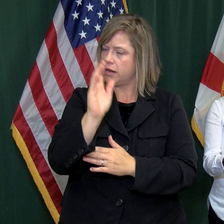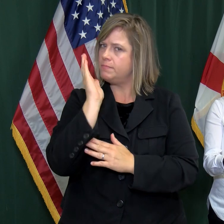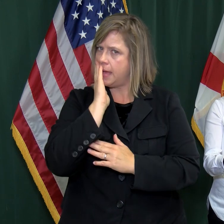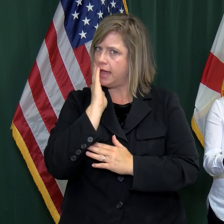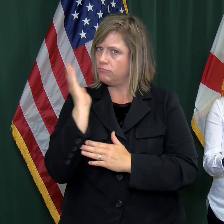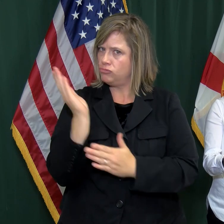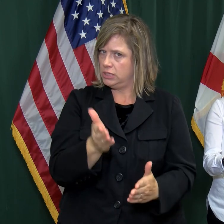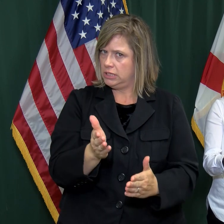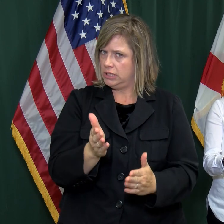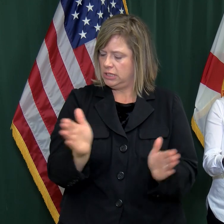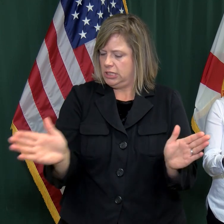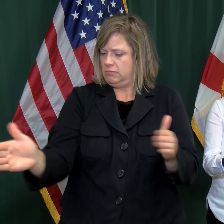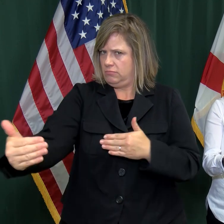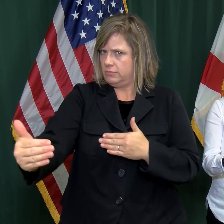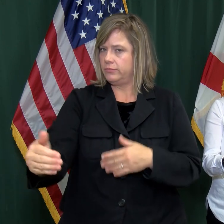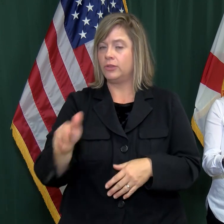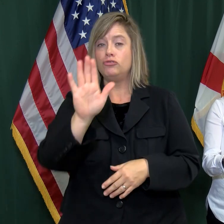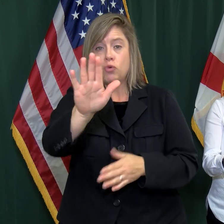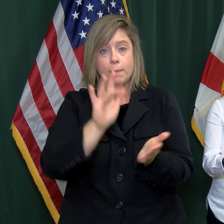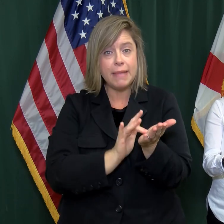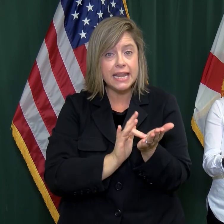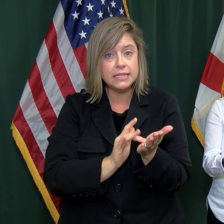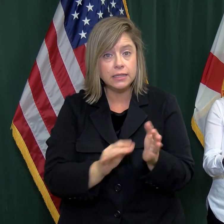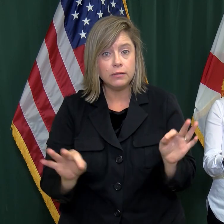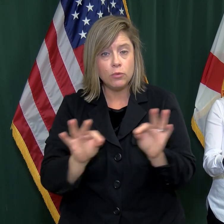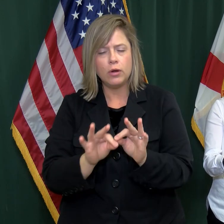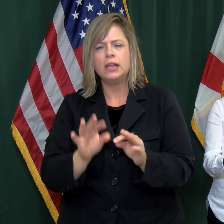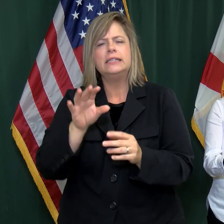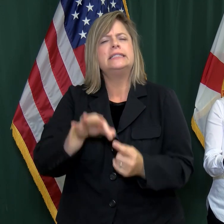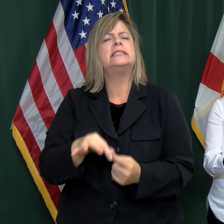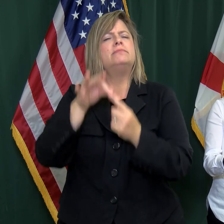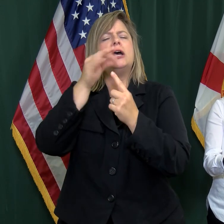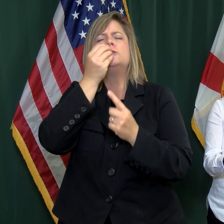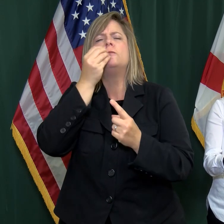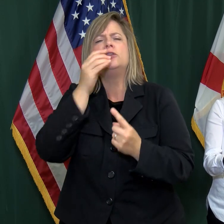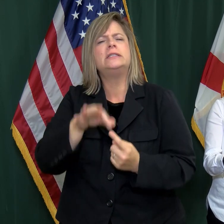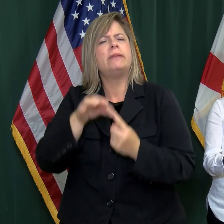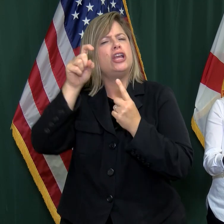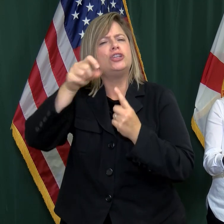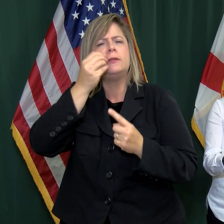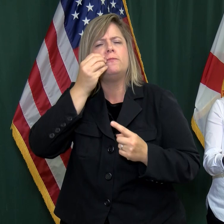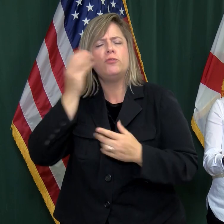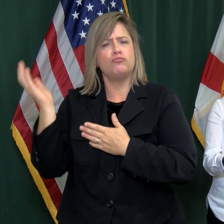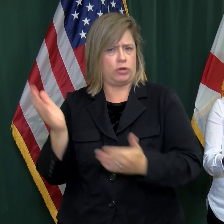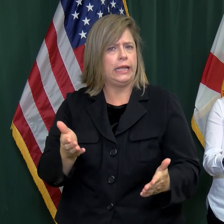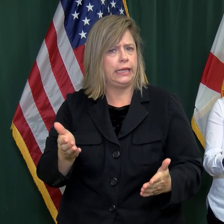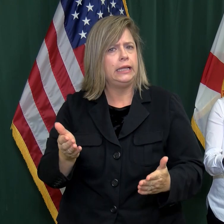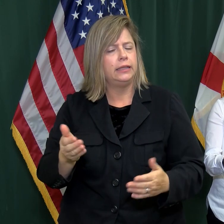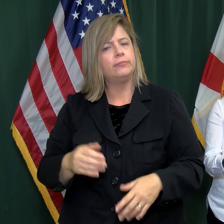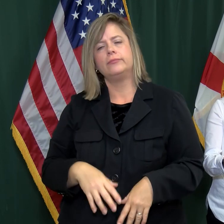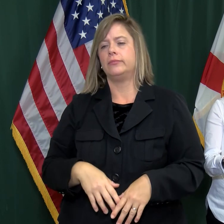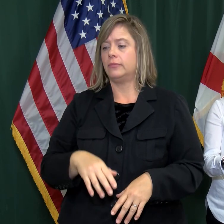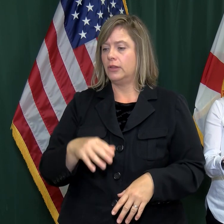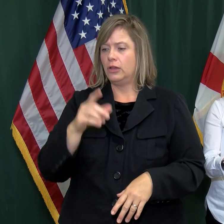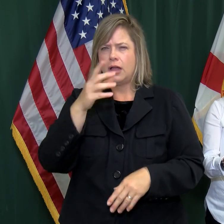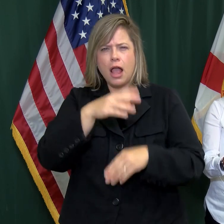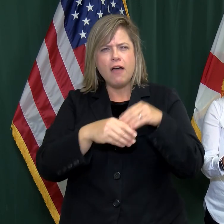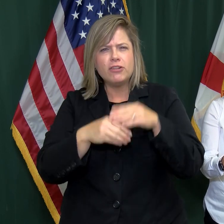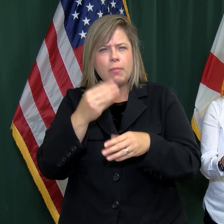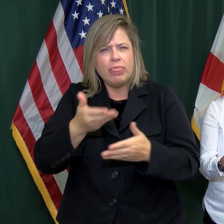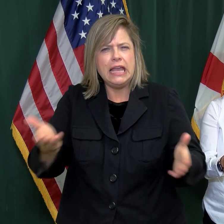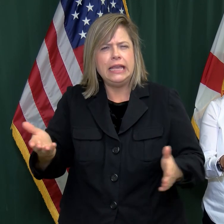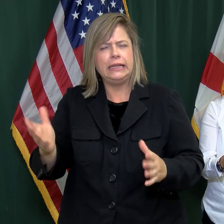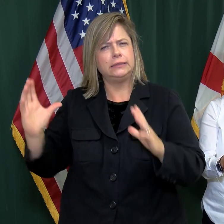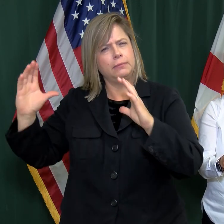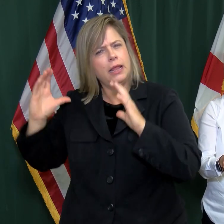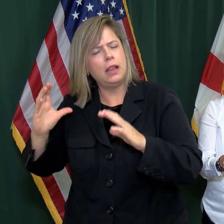Your medications. Foods for special dietary needs. Comfort and entertainment